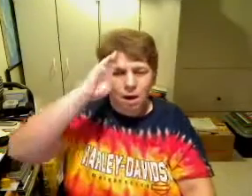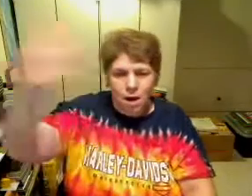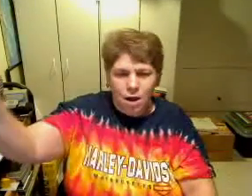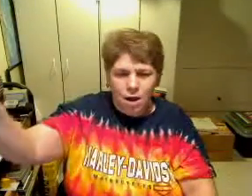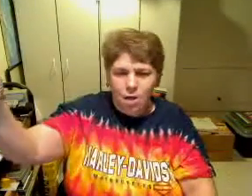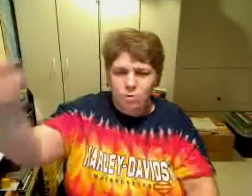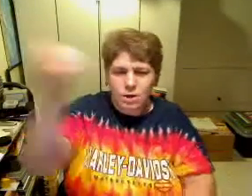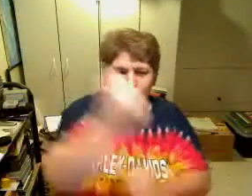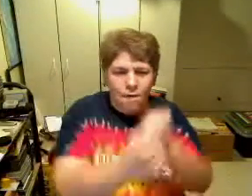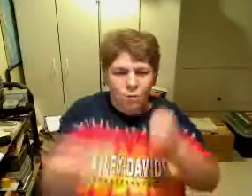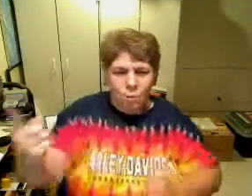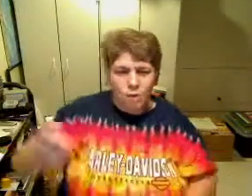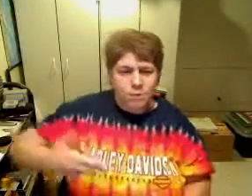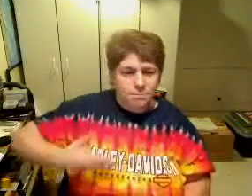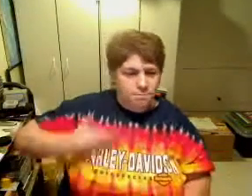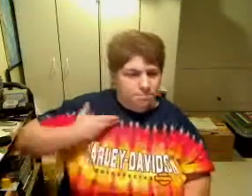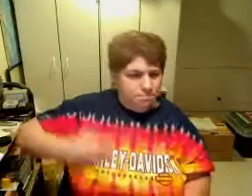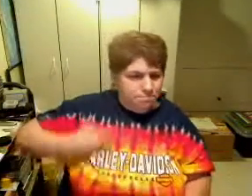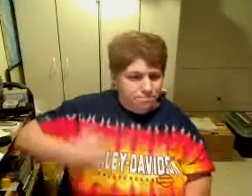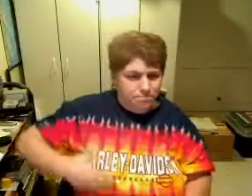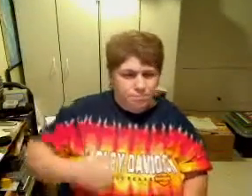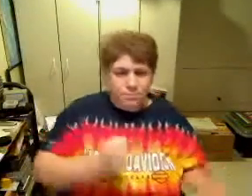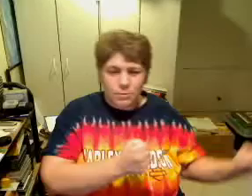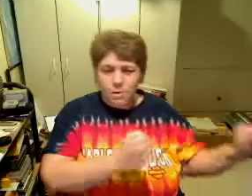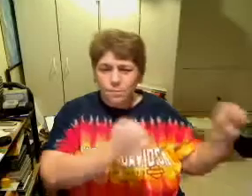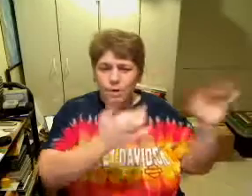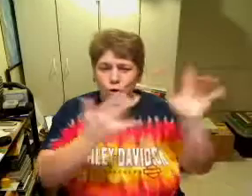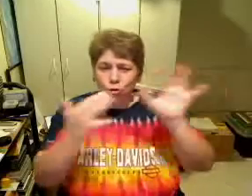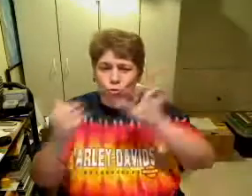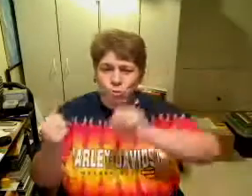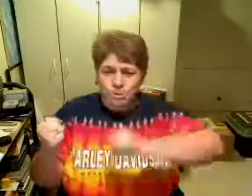I don't think I have a watch. I'm not sure.